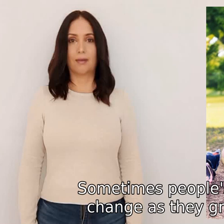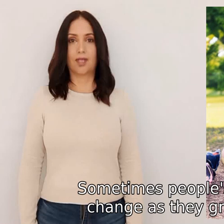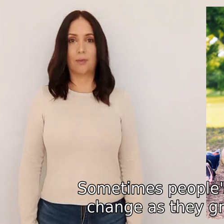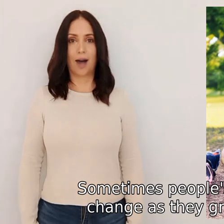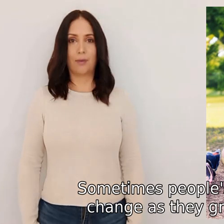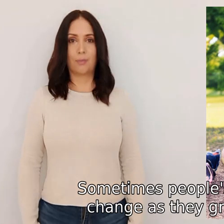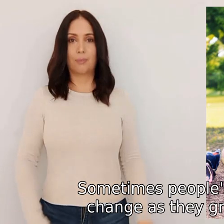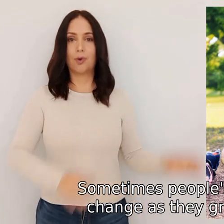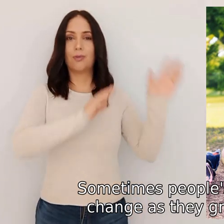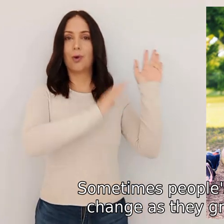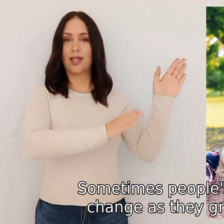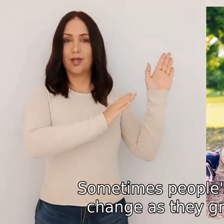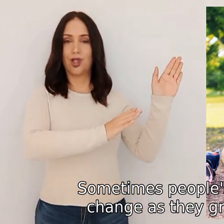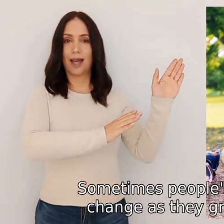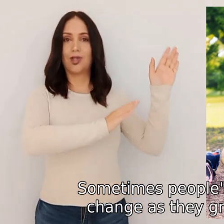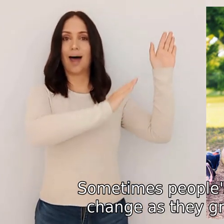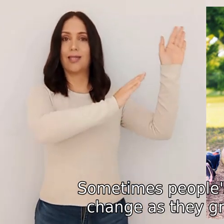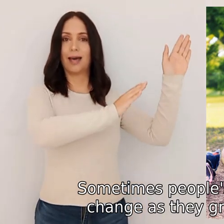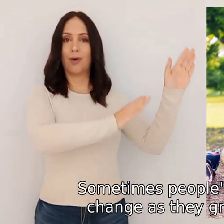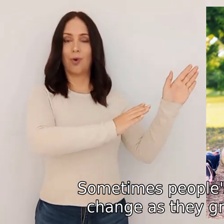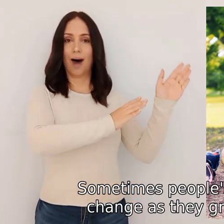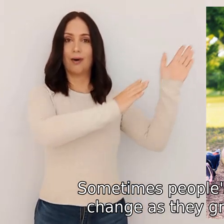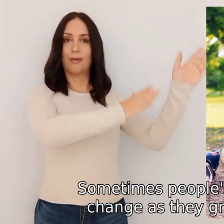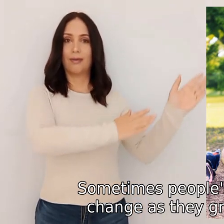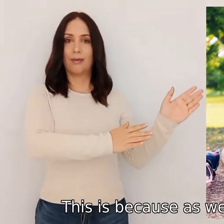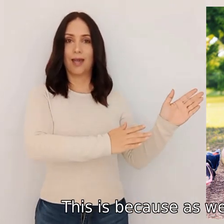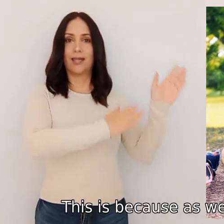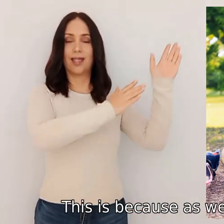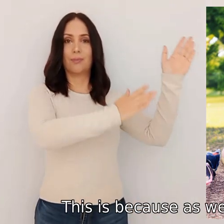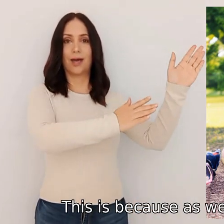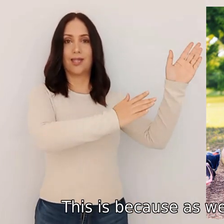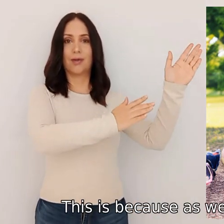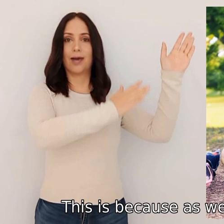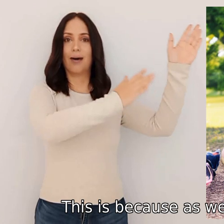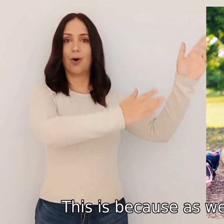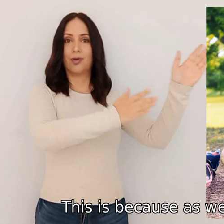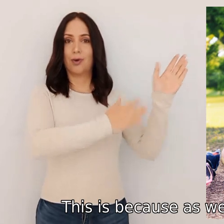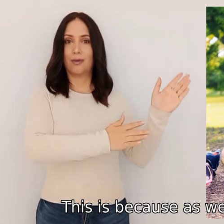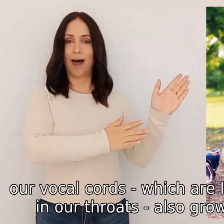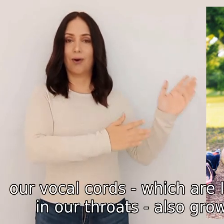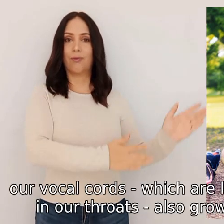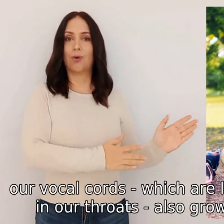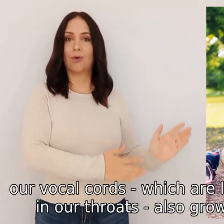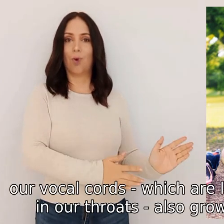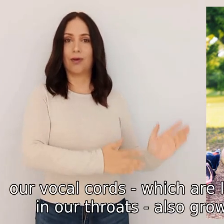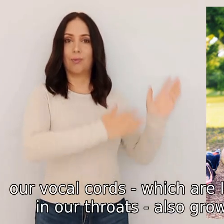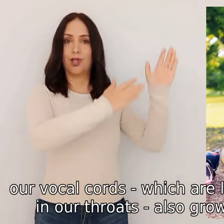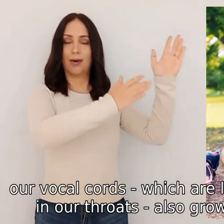sometimes people's voices change as they grow up this is because as we get older our vocal cords which are